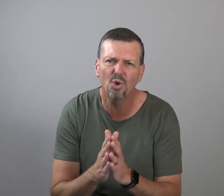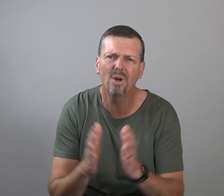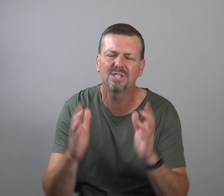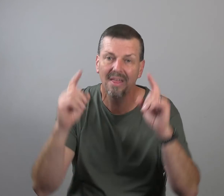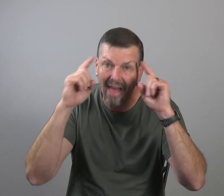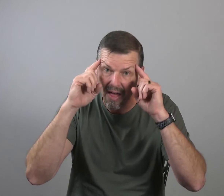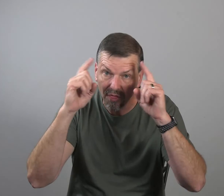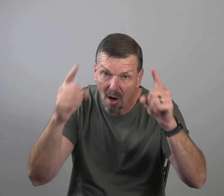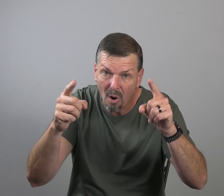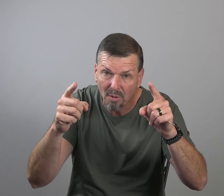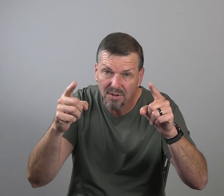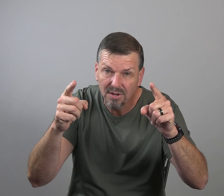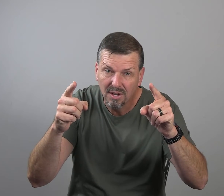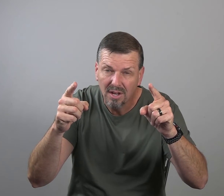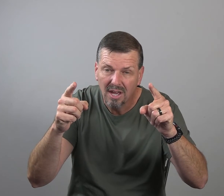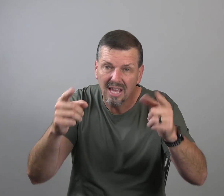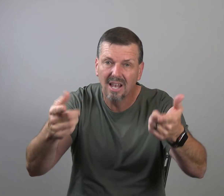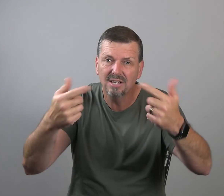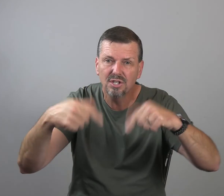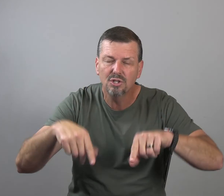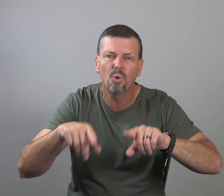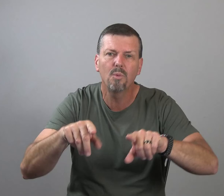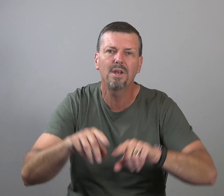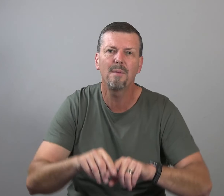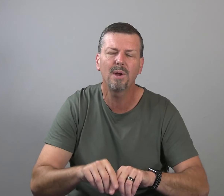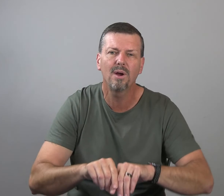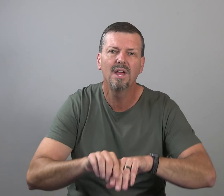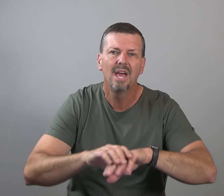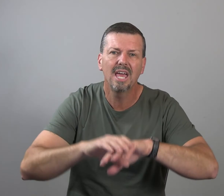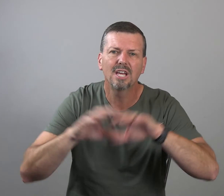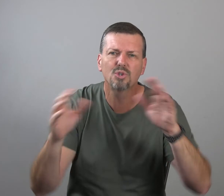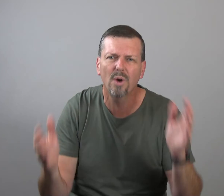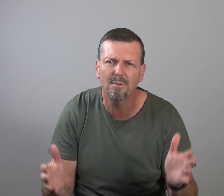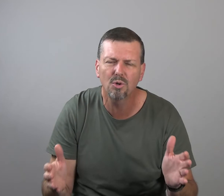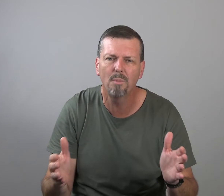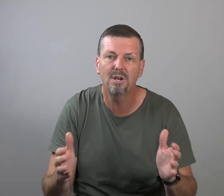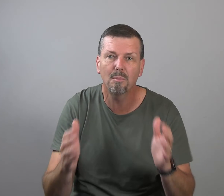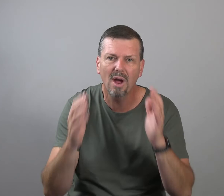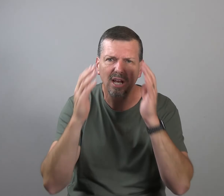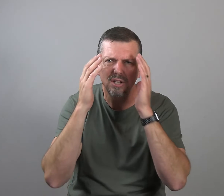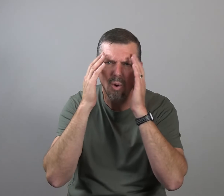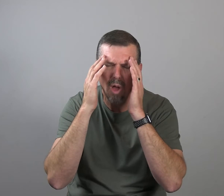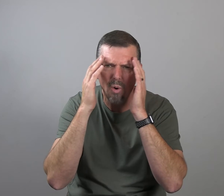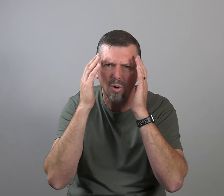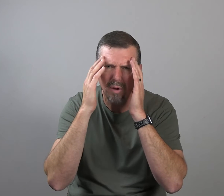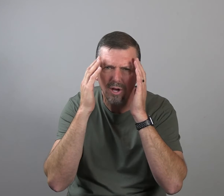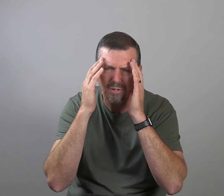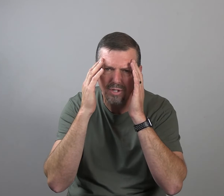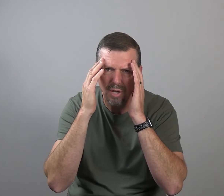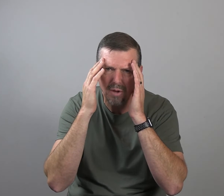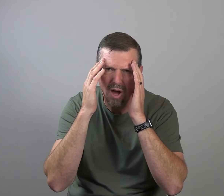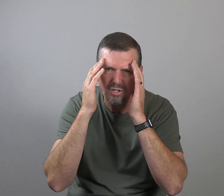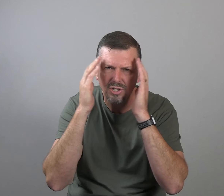that choice and that thought in less than a 21 day period, it gets reabsorbed in your brain. It no longer becomes a subconscious